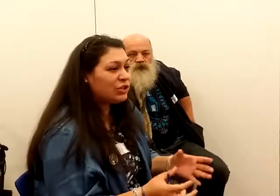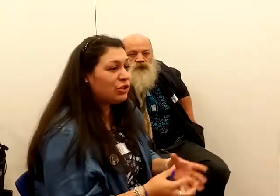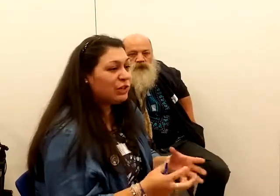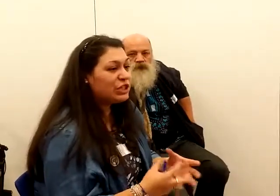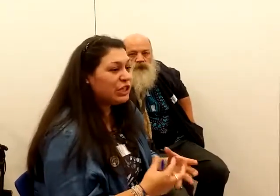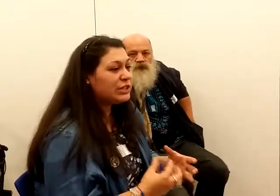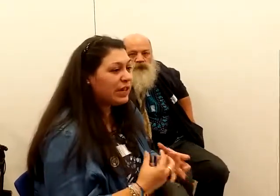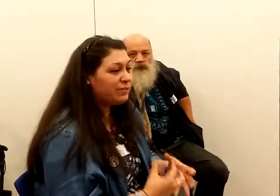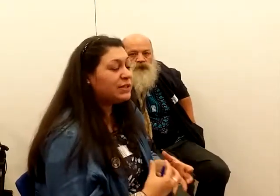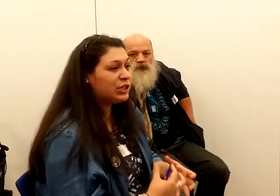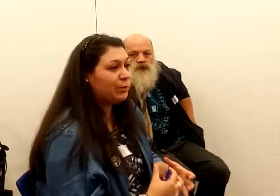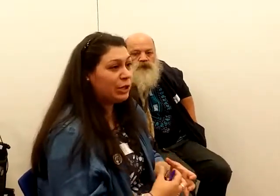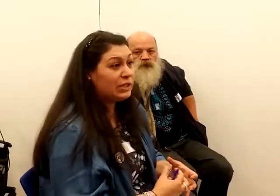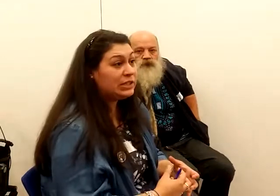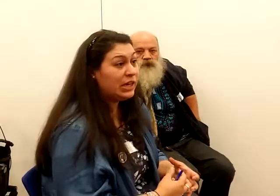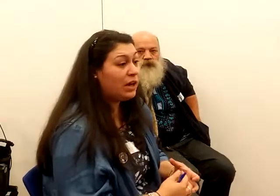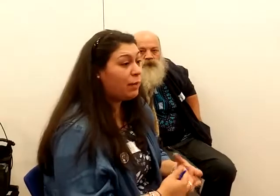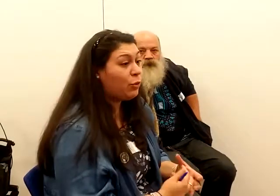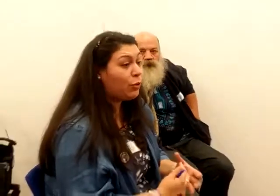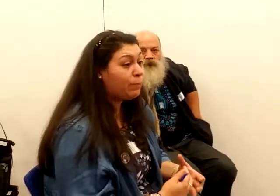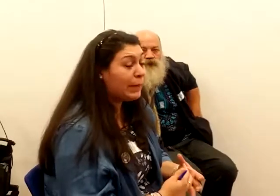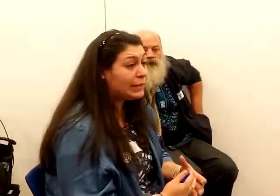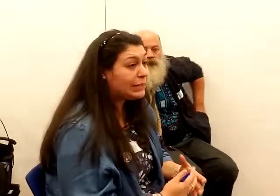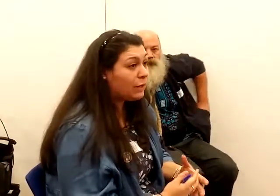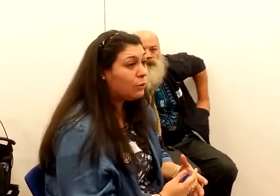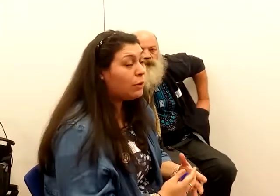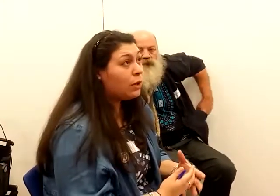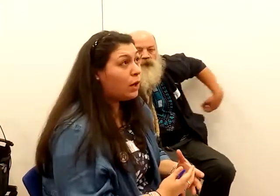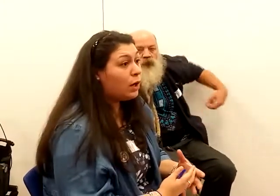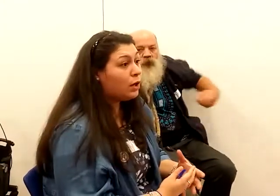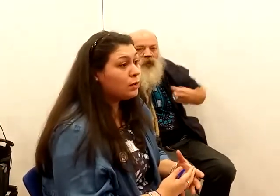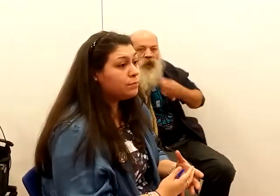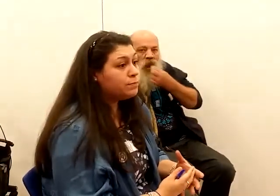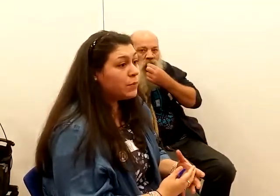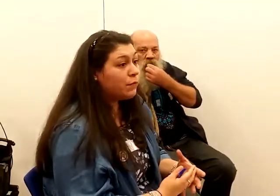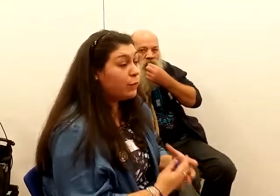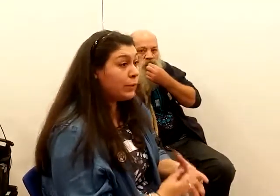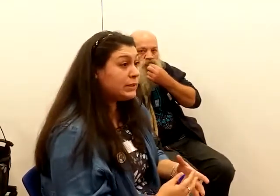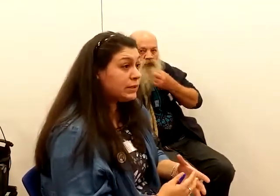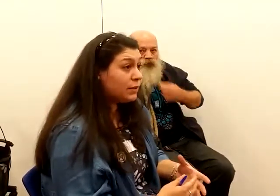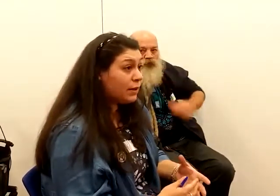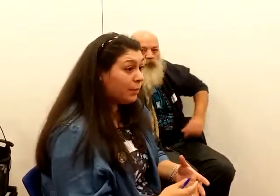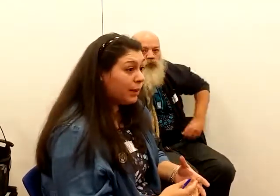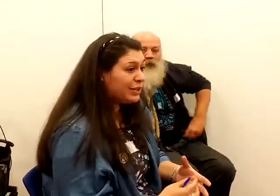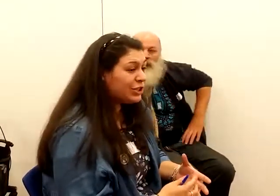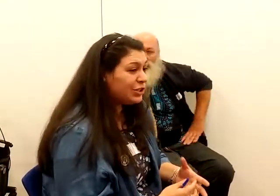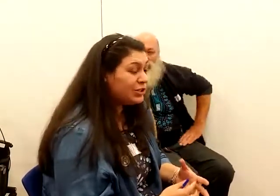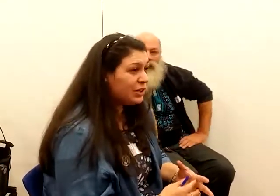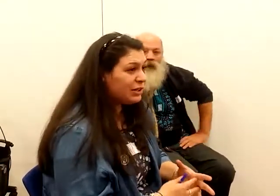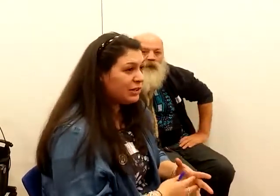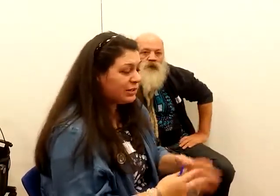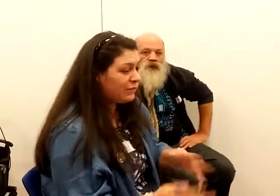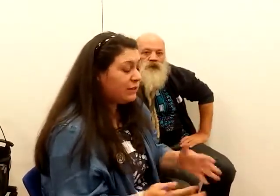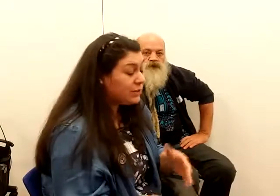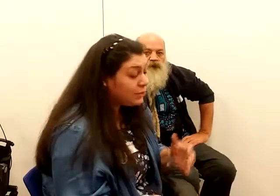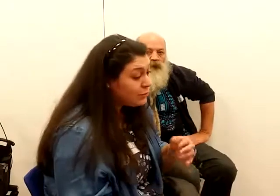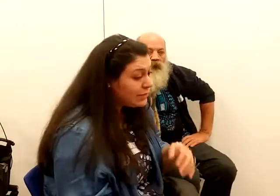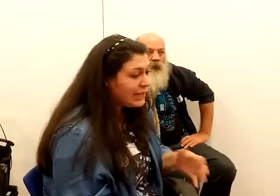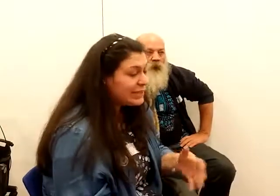It's not reaching a deafened community. I'm not a BSL fluent. I actually use a derivative called